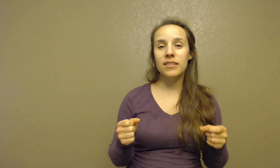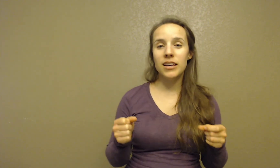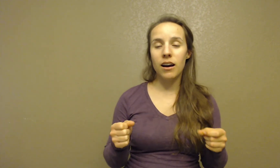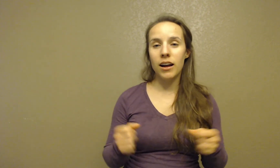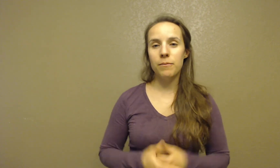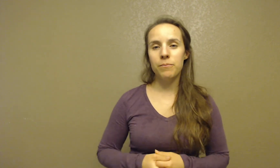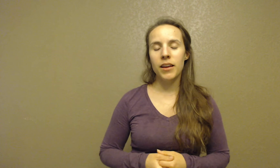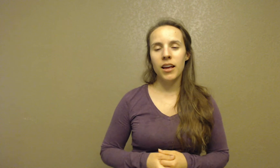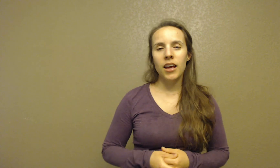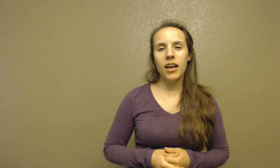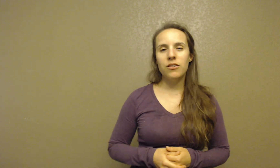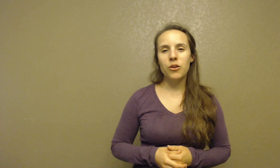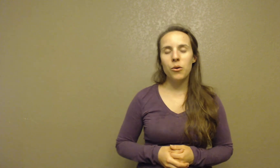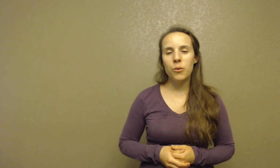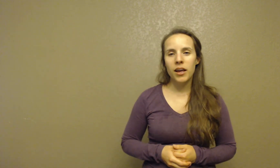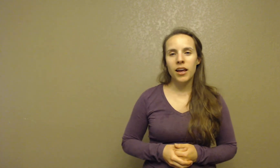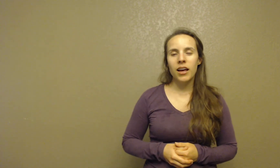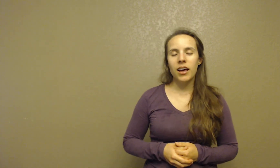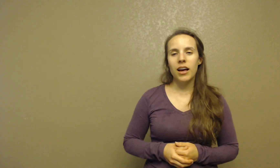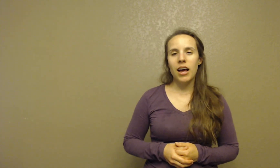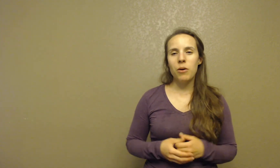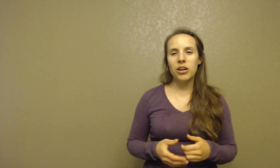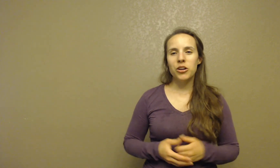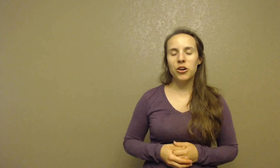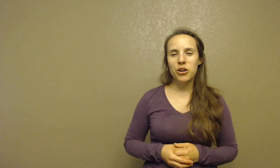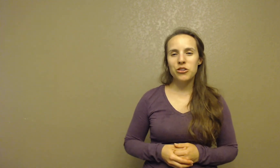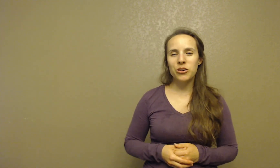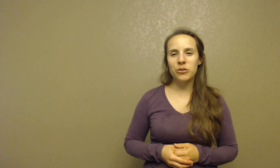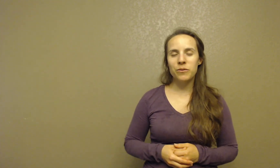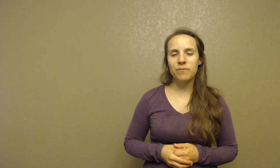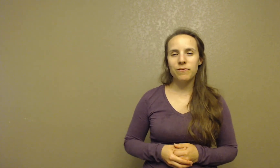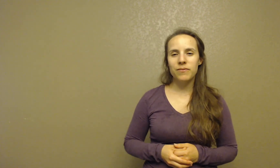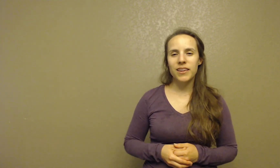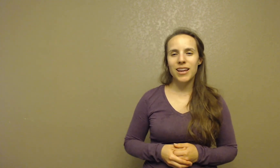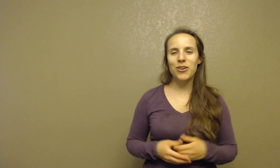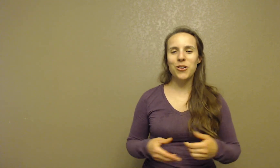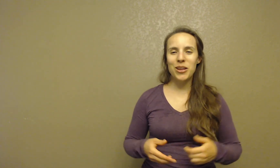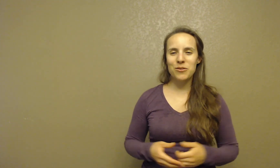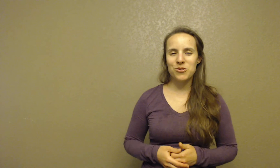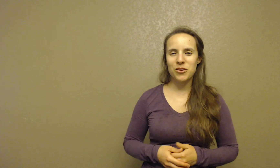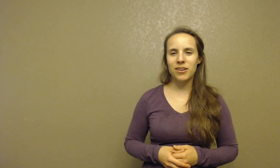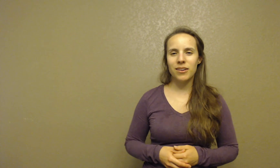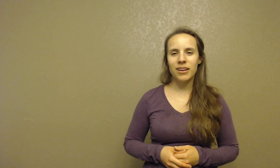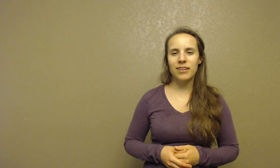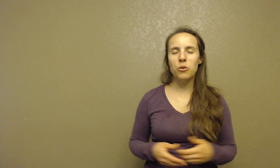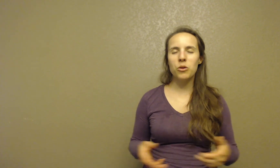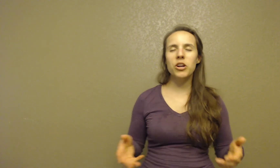see God. And so I want to encourage you, if you're going through struggle, say, Lord, what